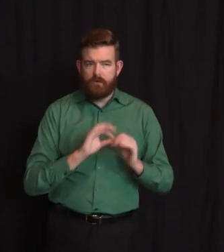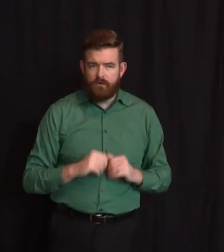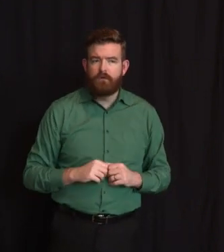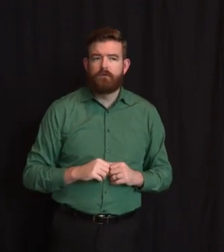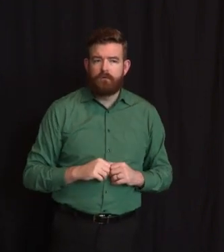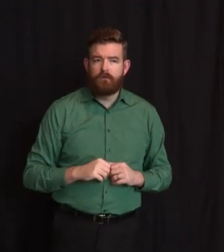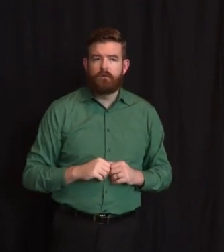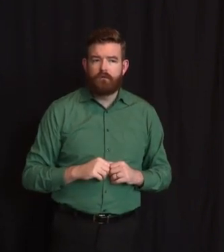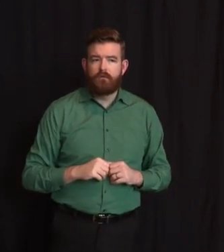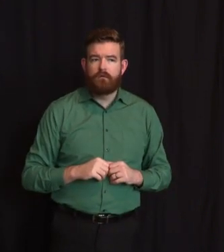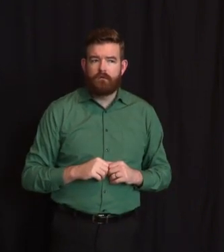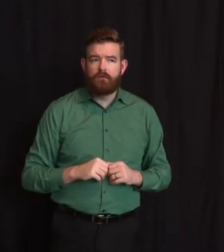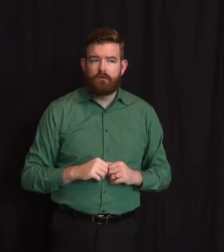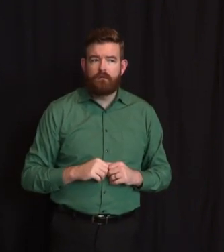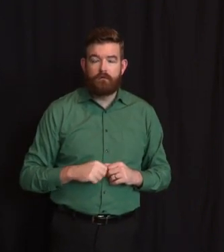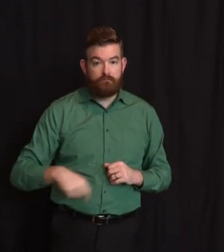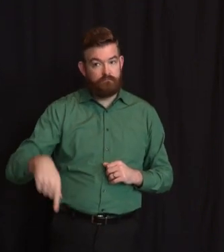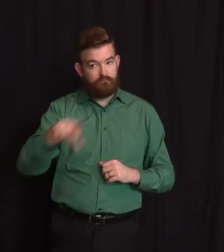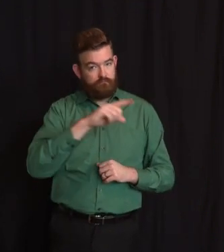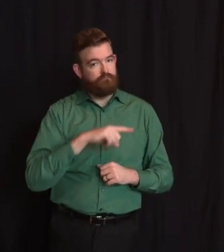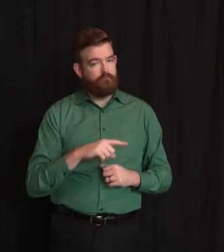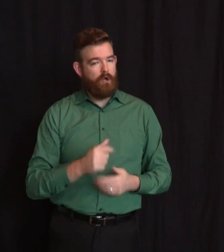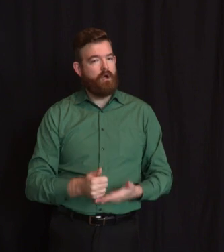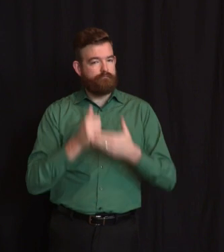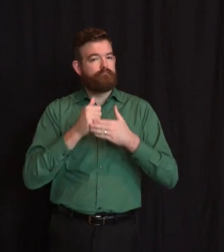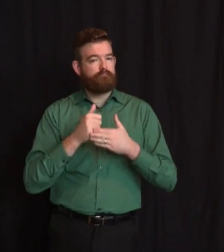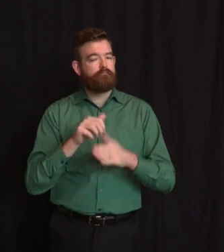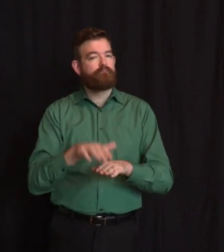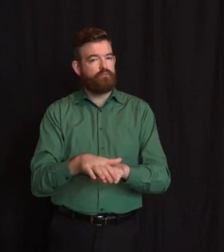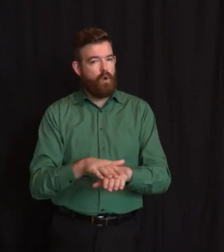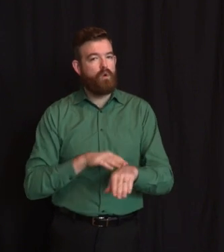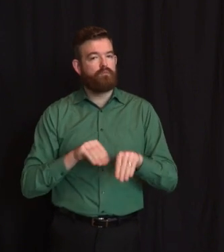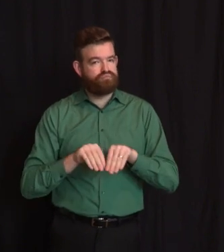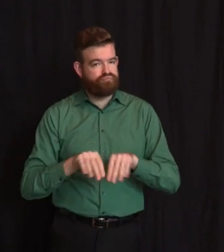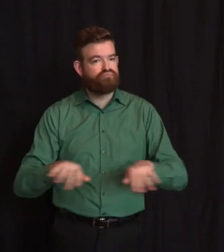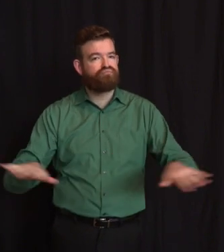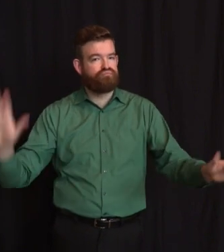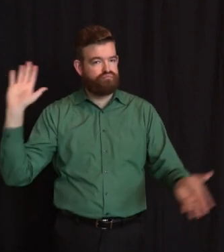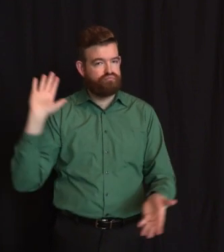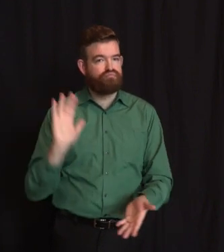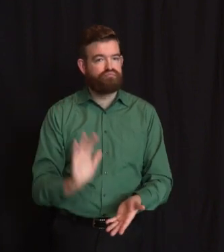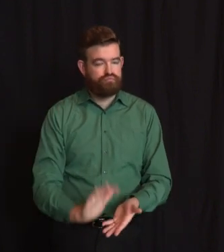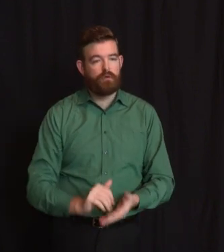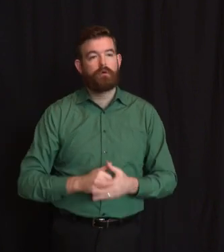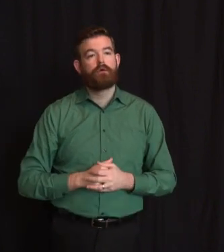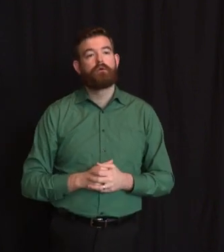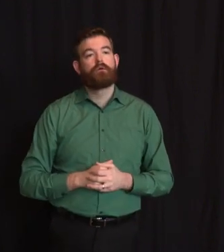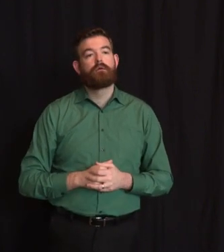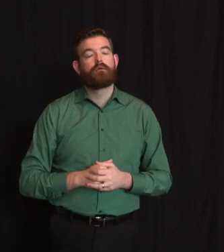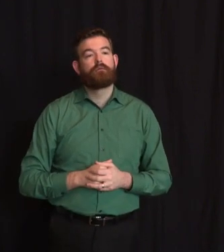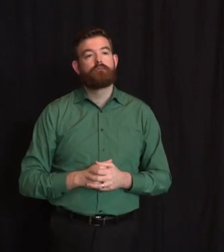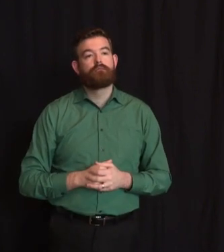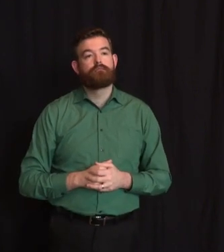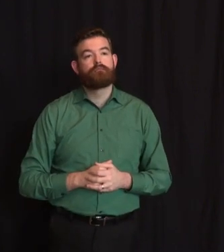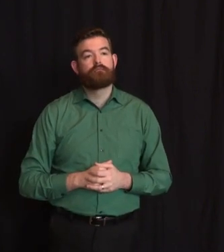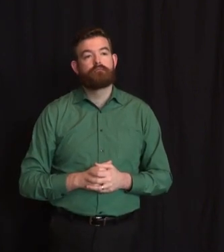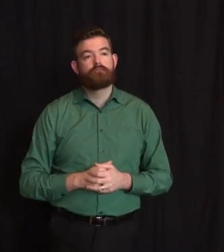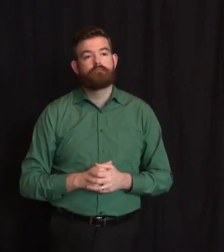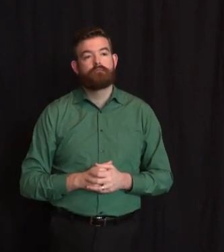Judy, thank you for that. just wrote a note to myself to call Peter Benko and tell him how much we appreciate that. A couple of